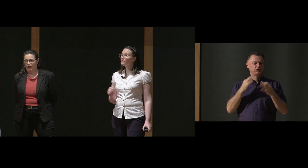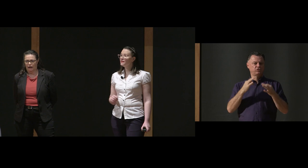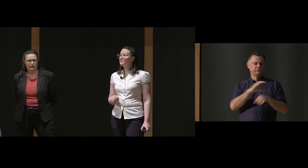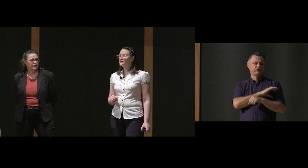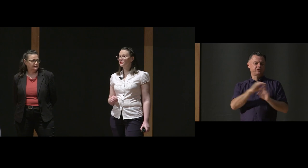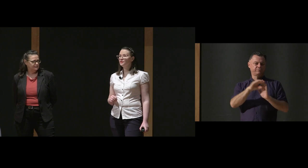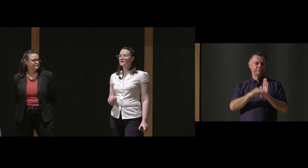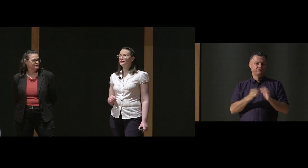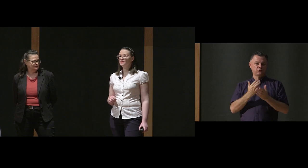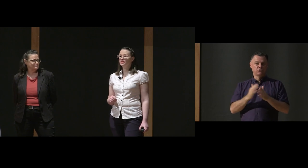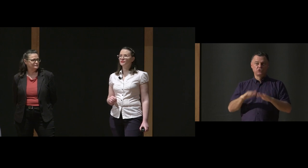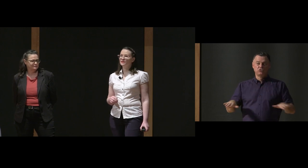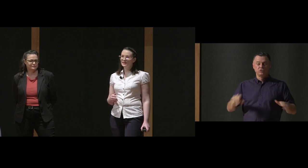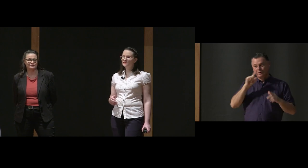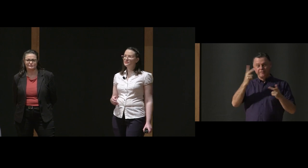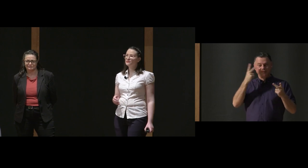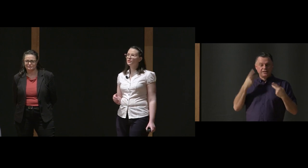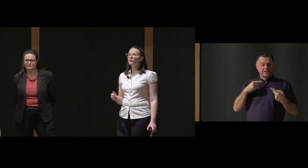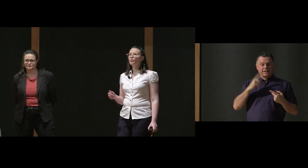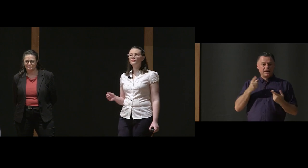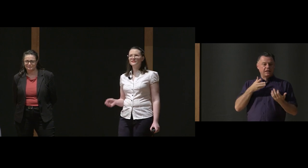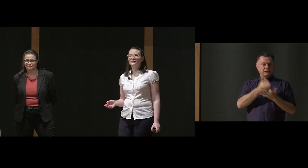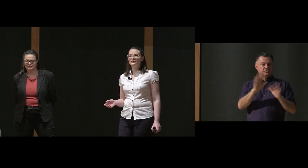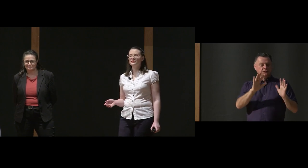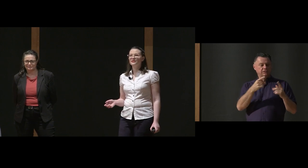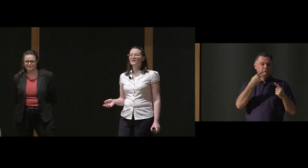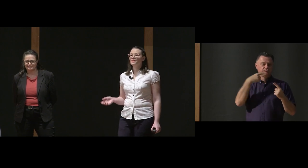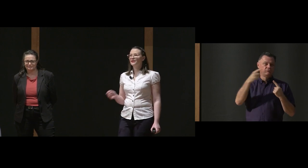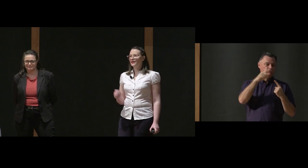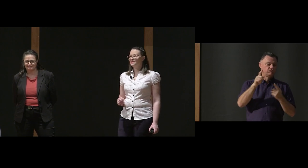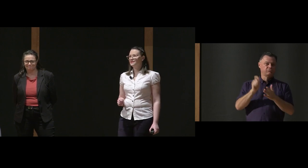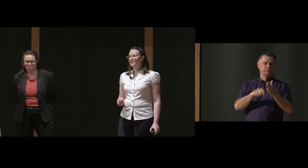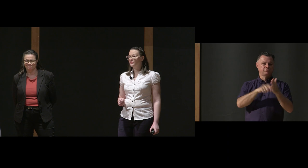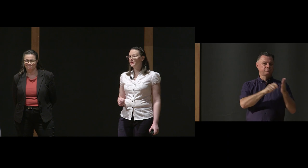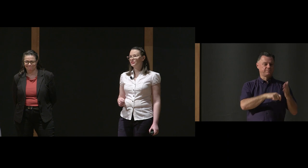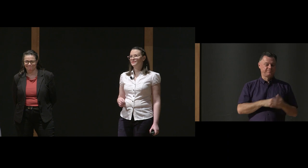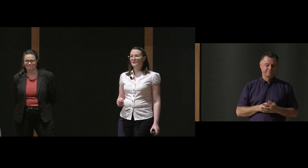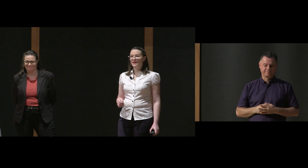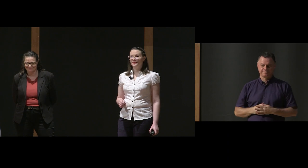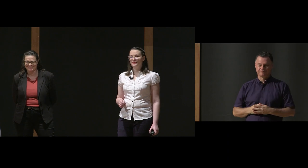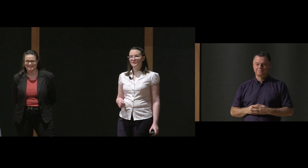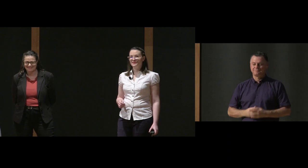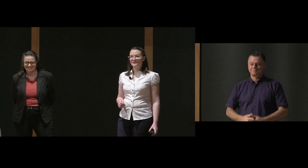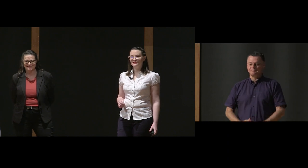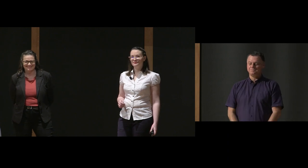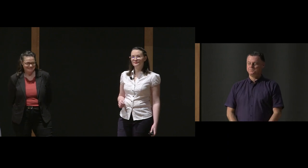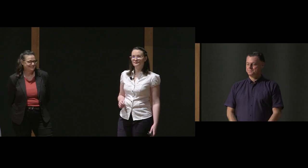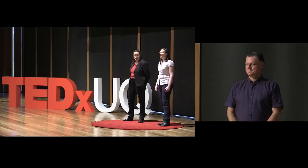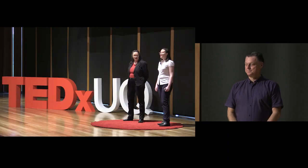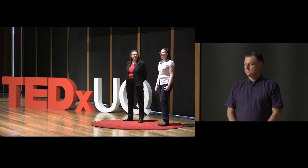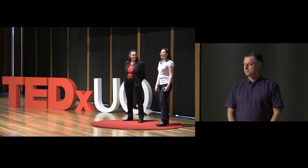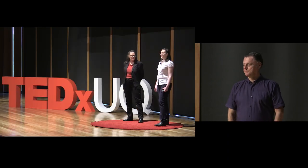So there would need to be security to make sure that kids or visitors can't access that information and make big purchases.